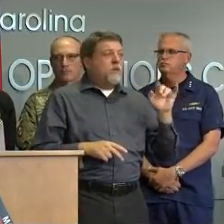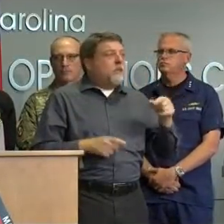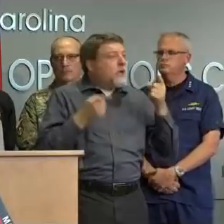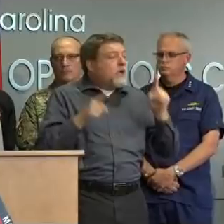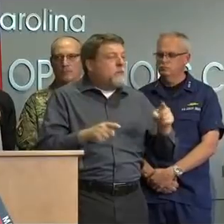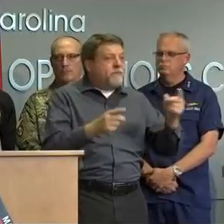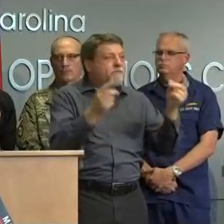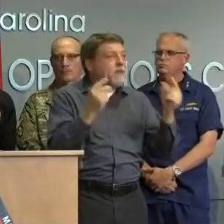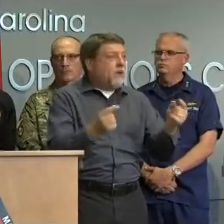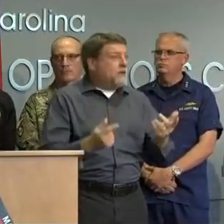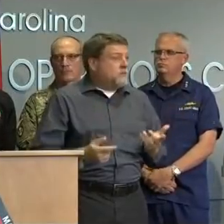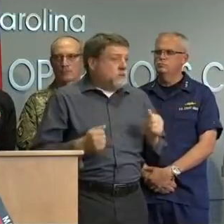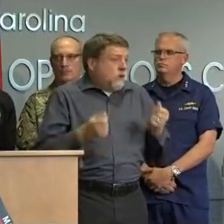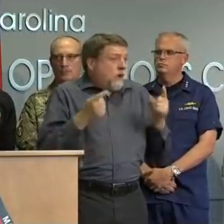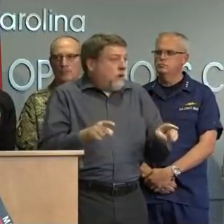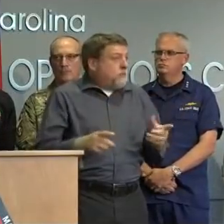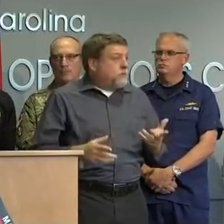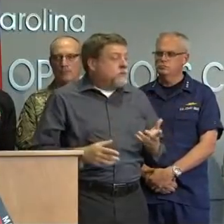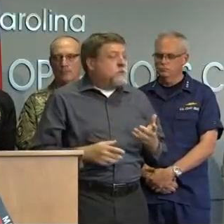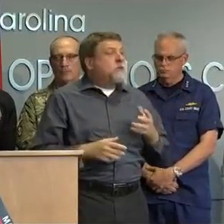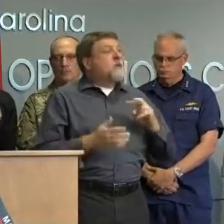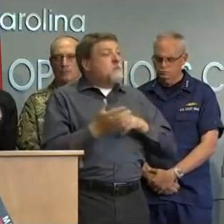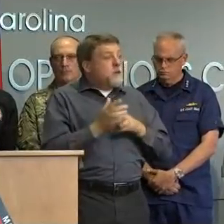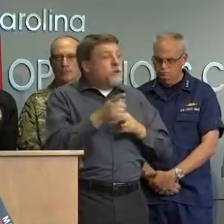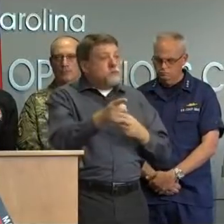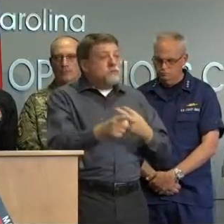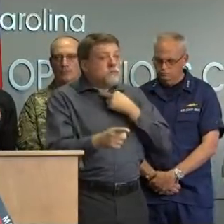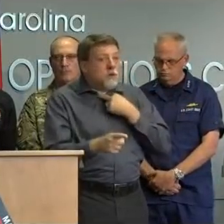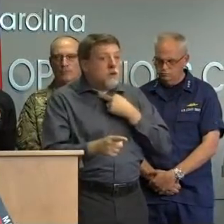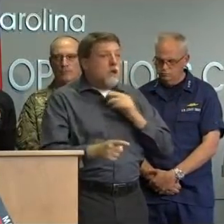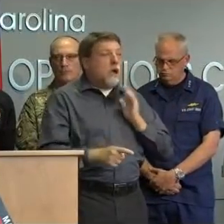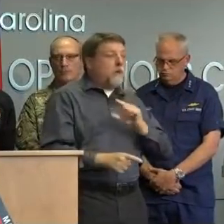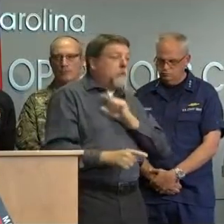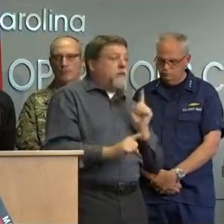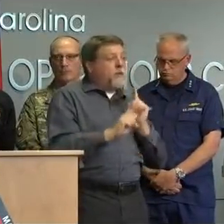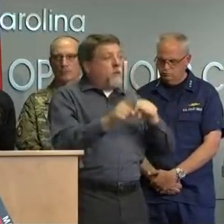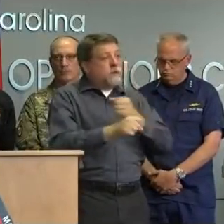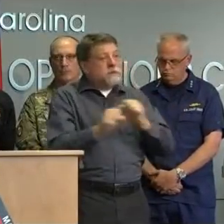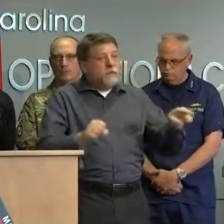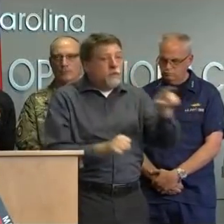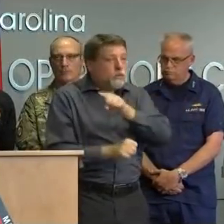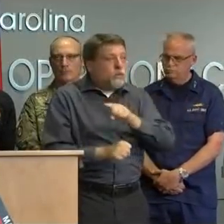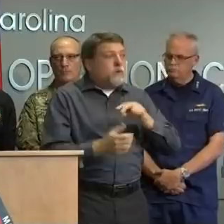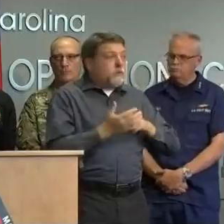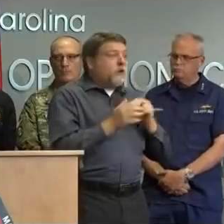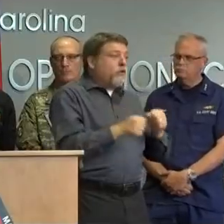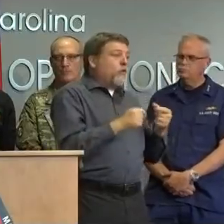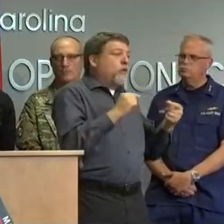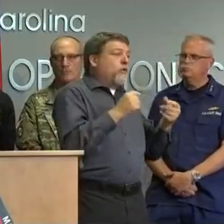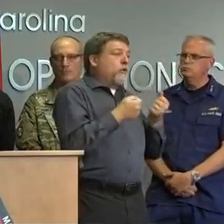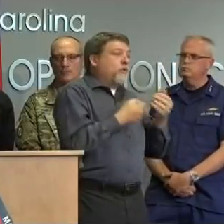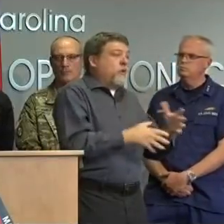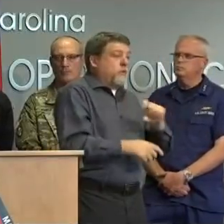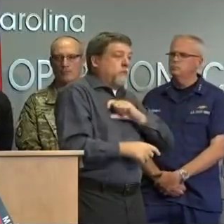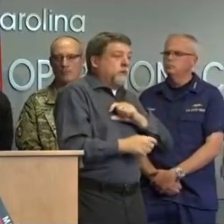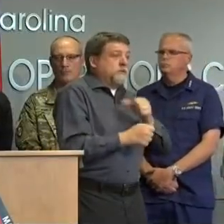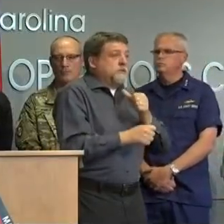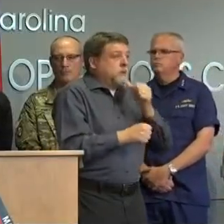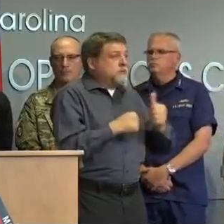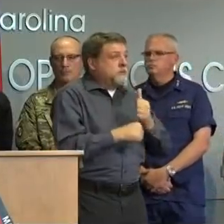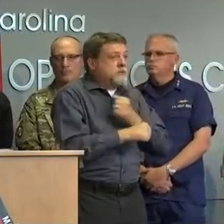responders who are tasked with responding to save them please continue to monitor roadway conditions by visiting